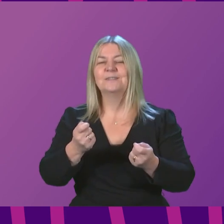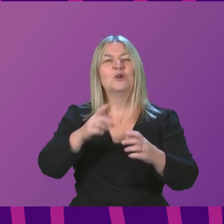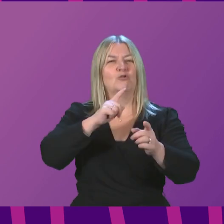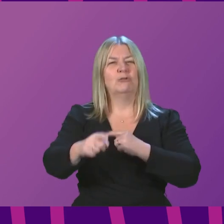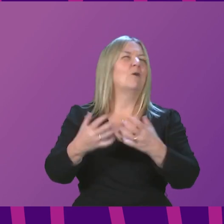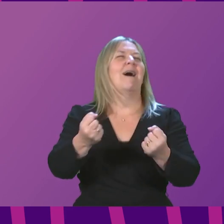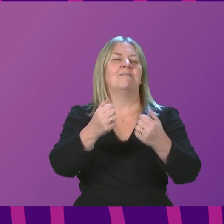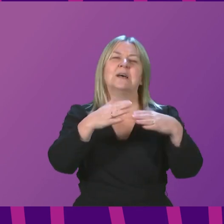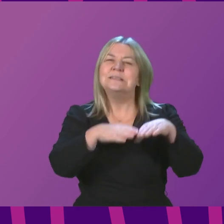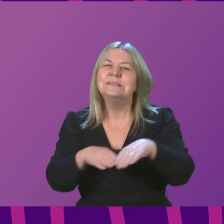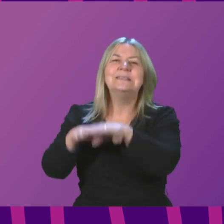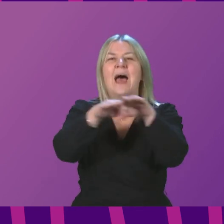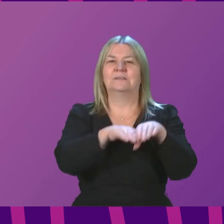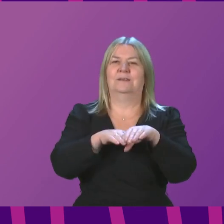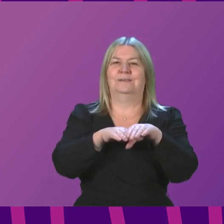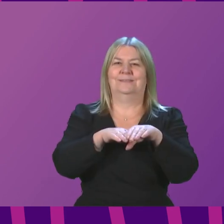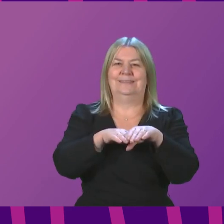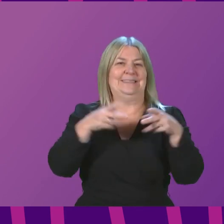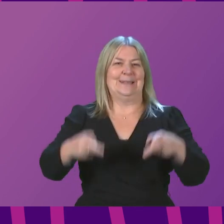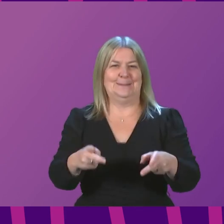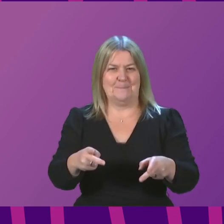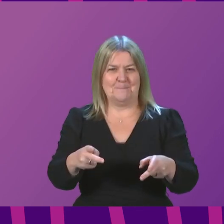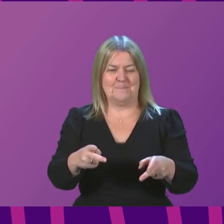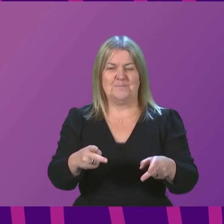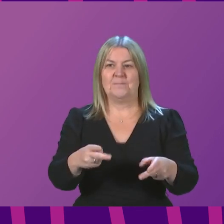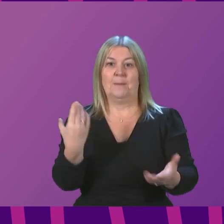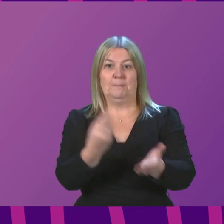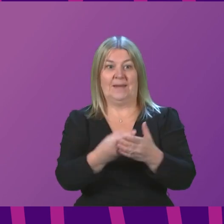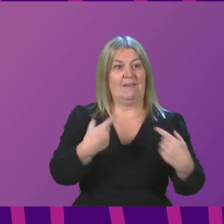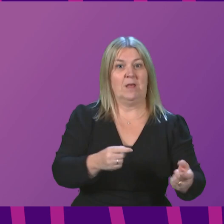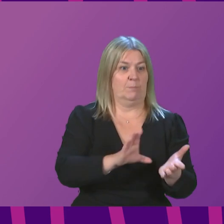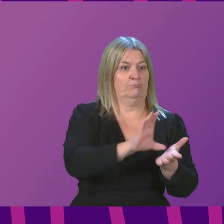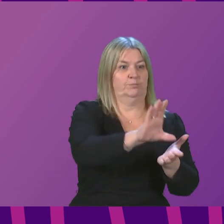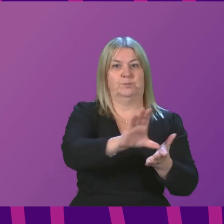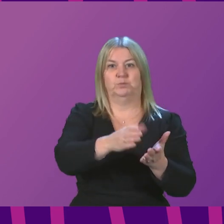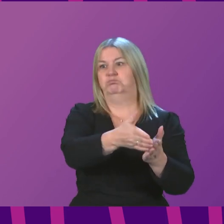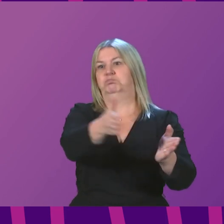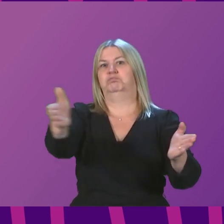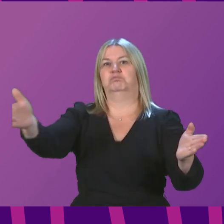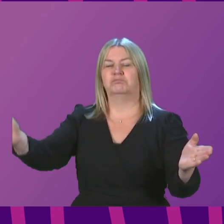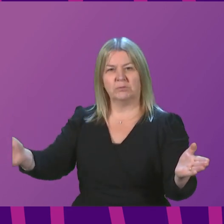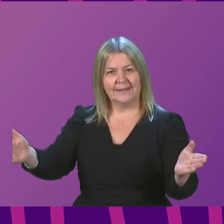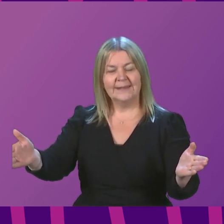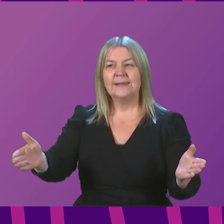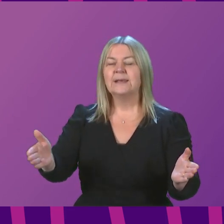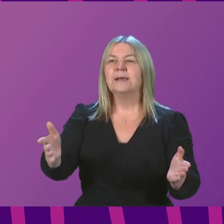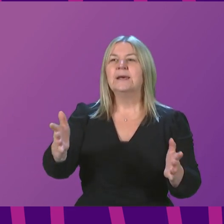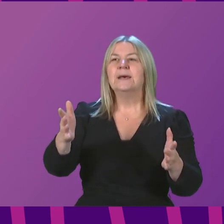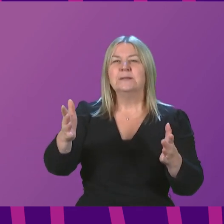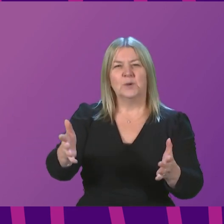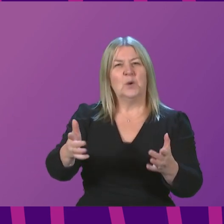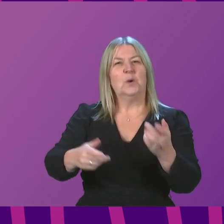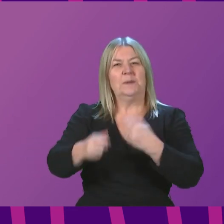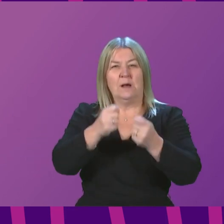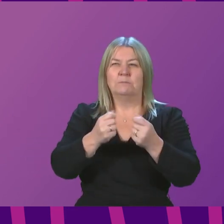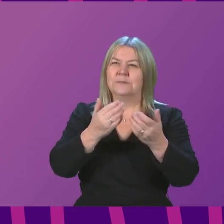possible to get the money out the door as quickly as possible. The more targeted and bespoke these schemes become the longer it takes to establish and